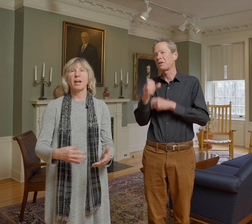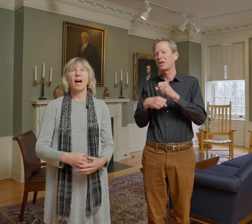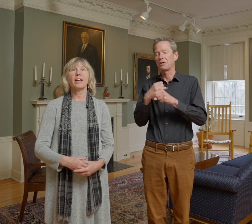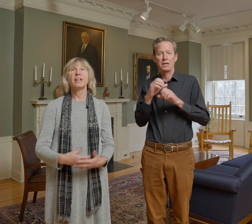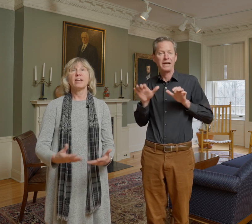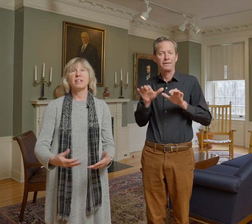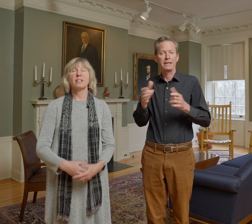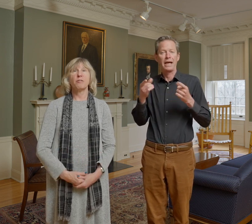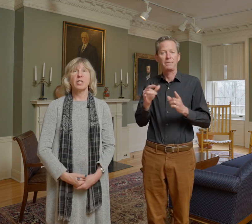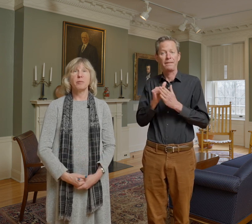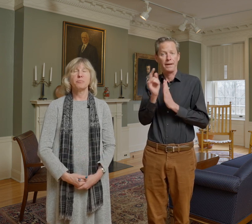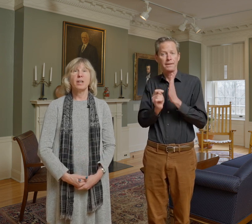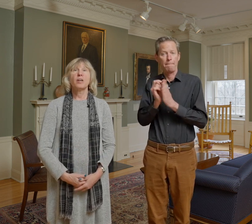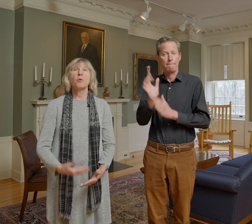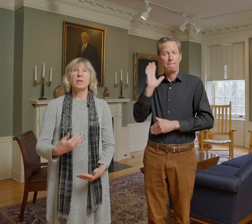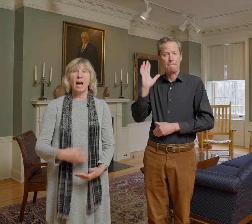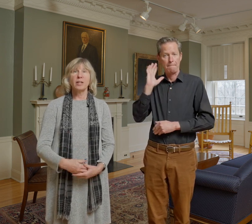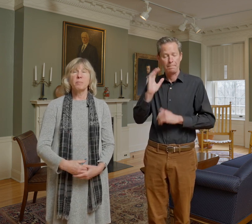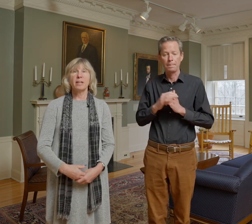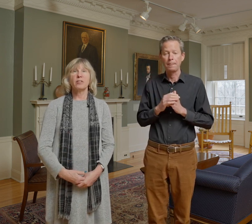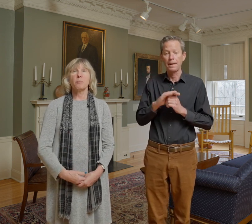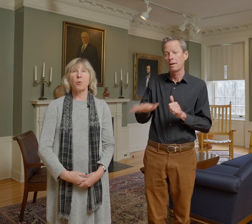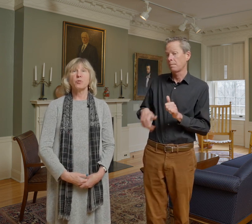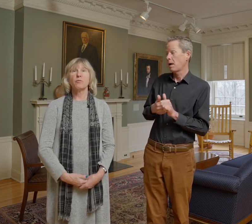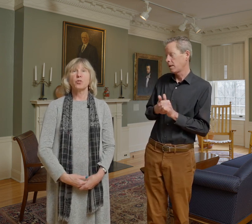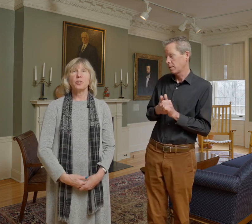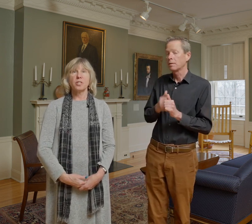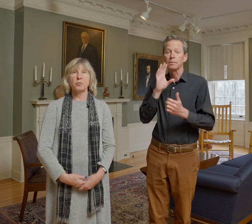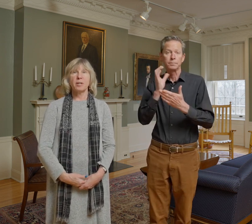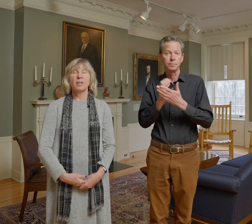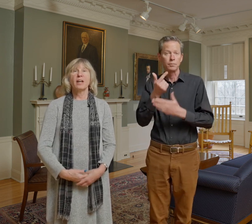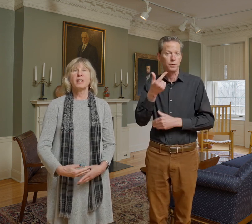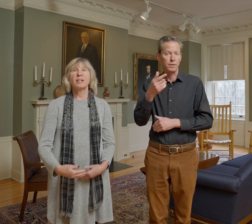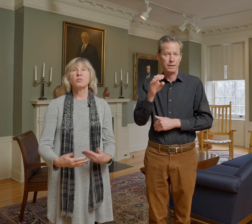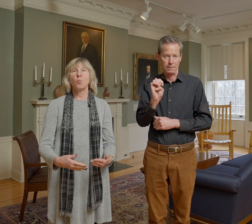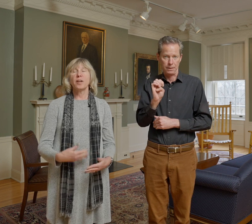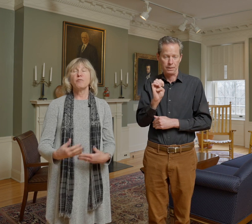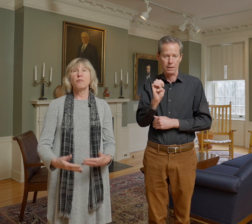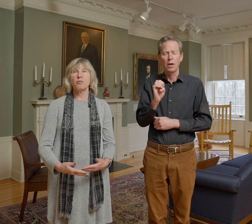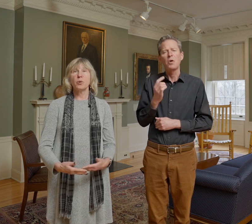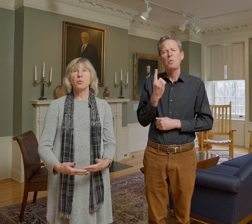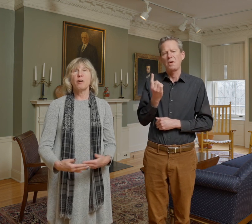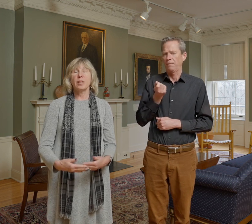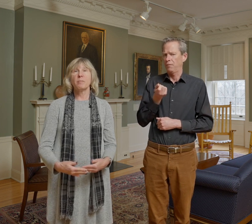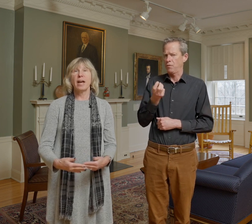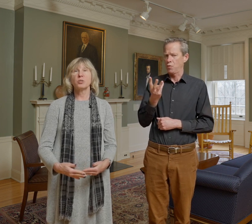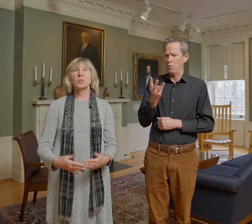on in his lifetime. Behind me is a portrait of George Eastman and it is one of the few of him actually